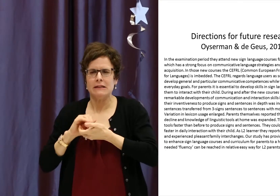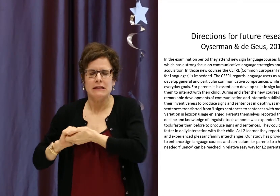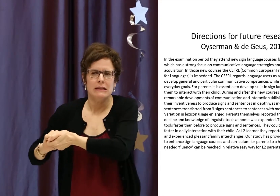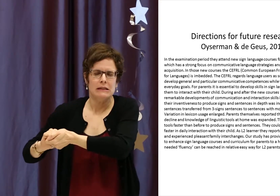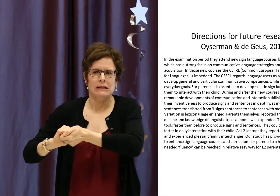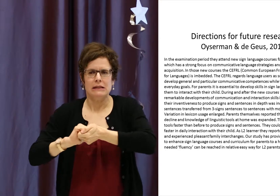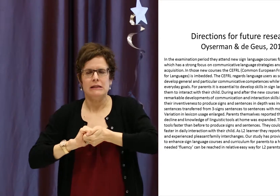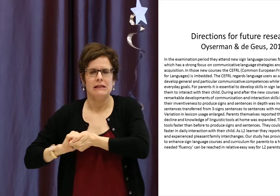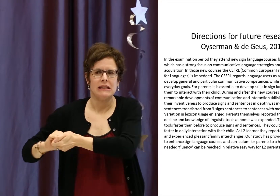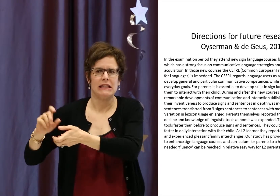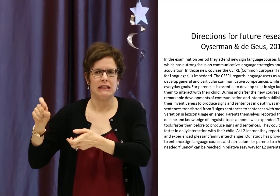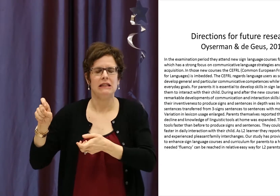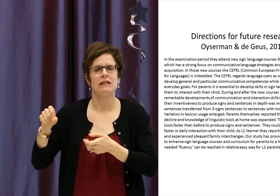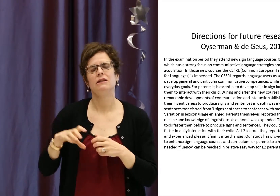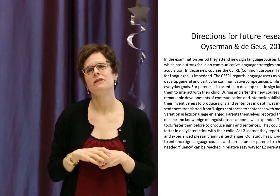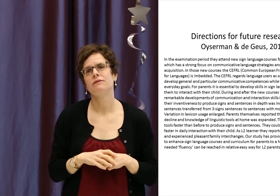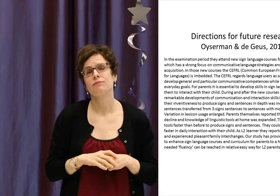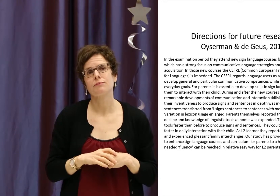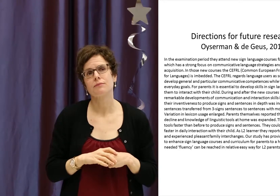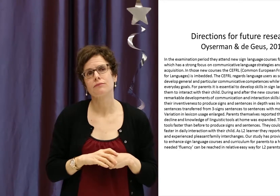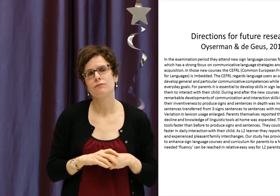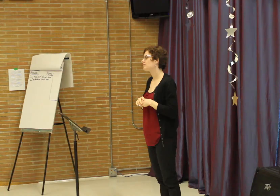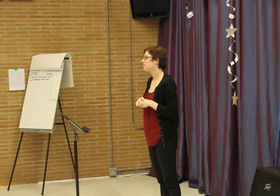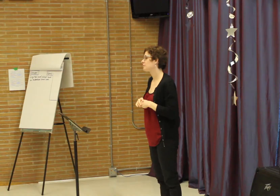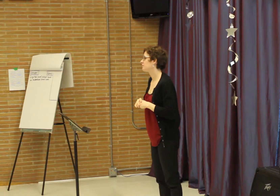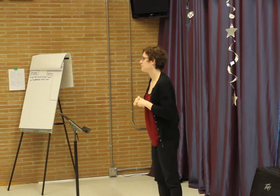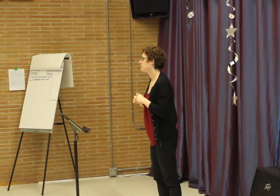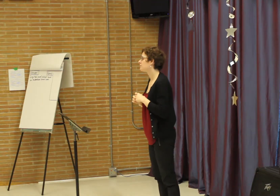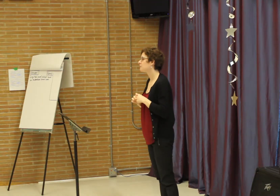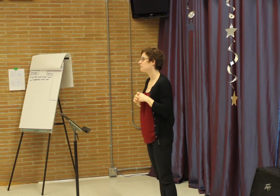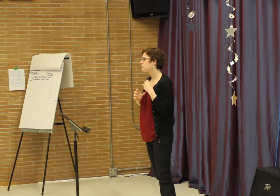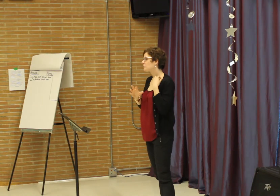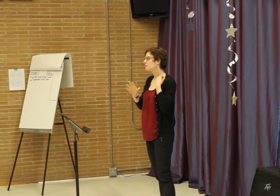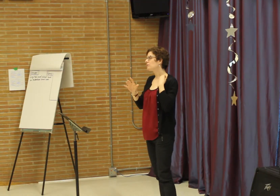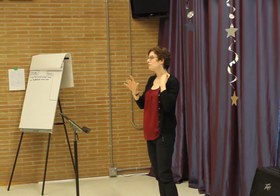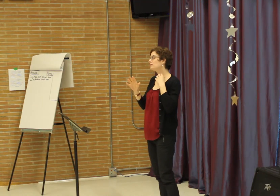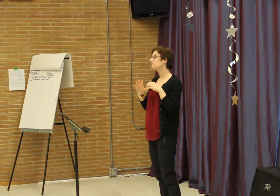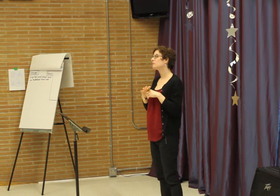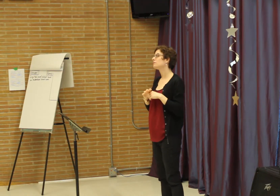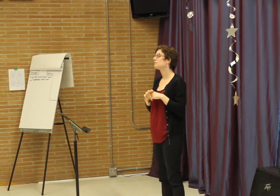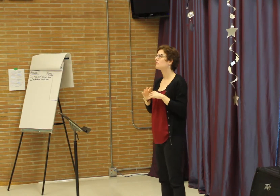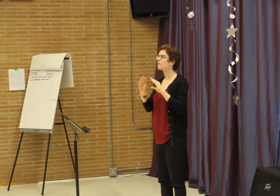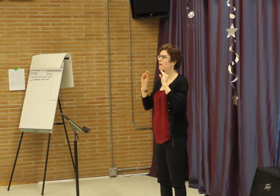take on this undertaking on our own. We needed to collaborate and pool our skills and resources together.